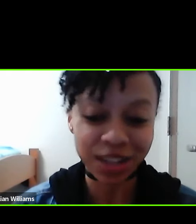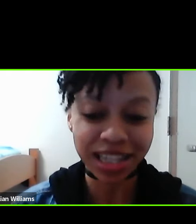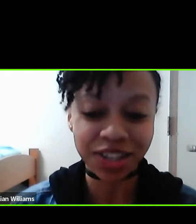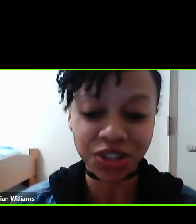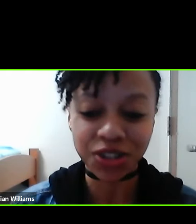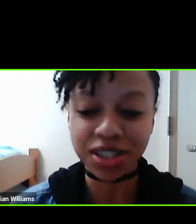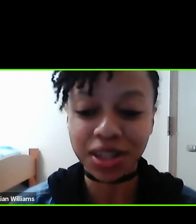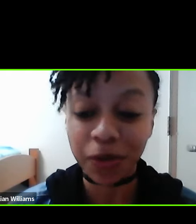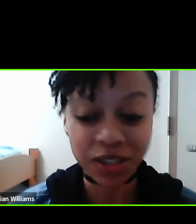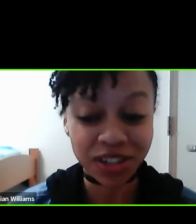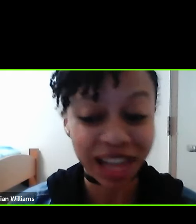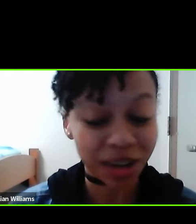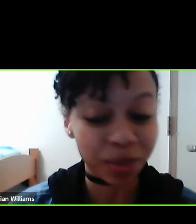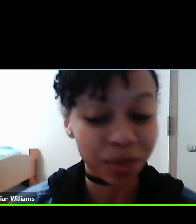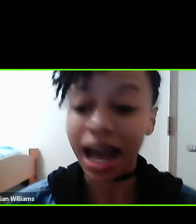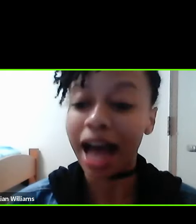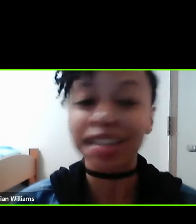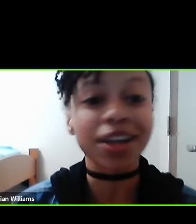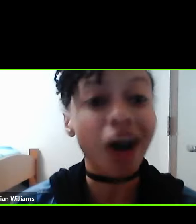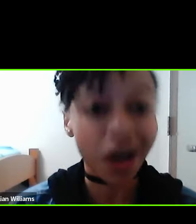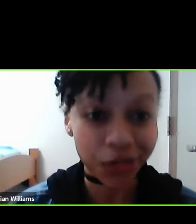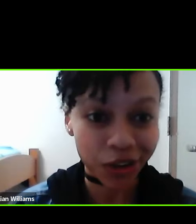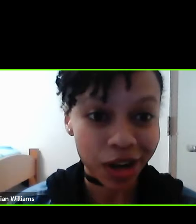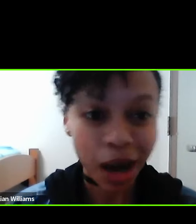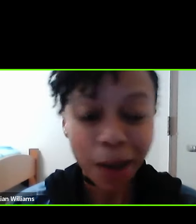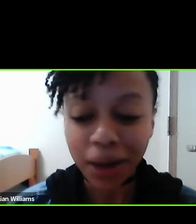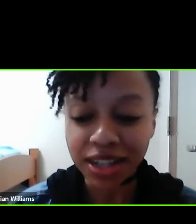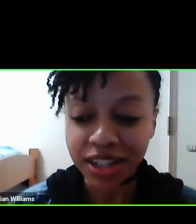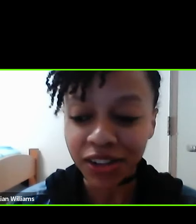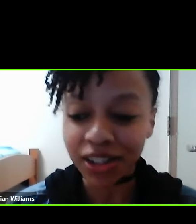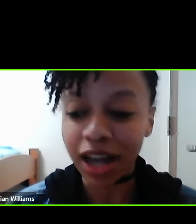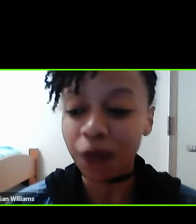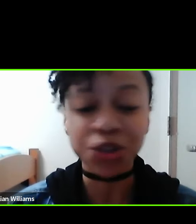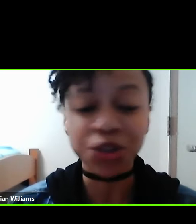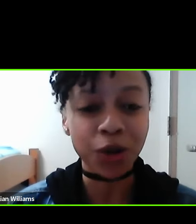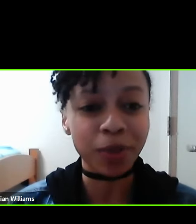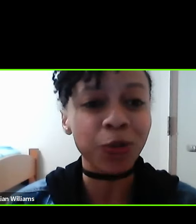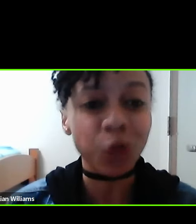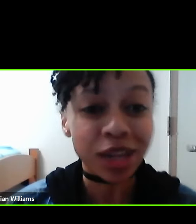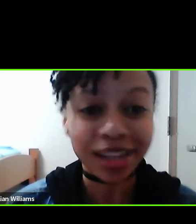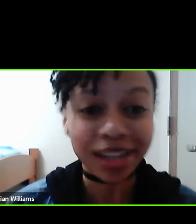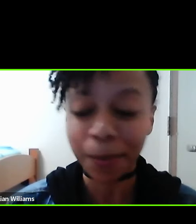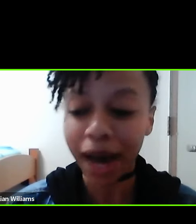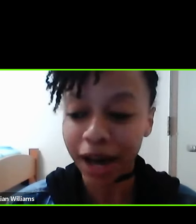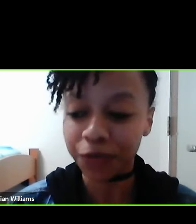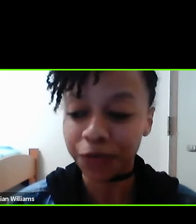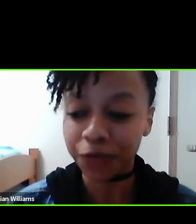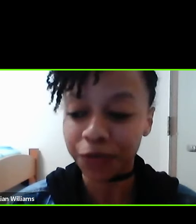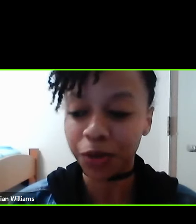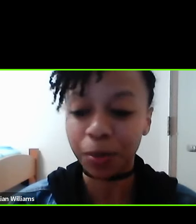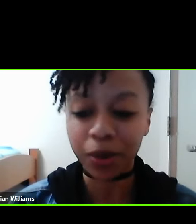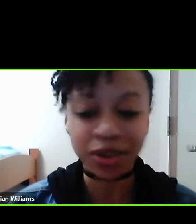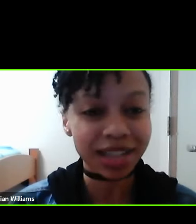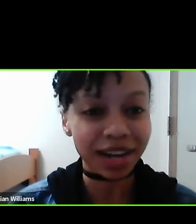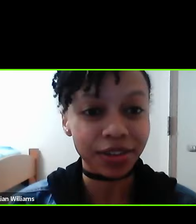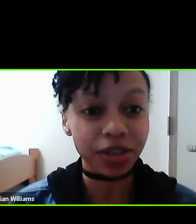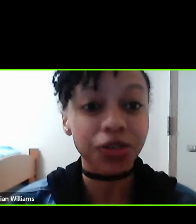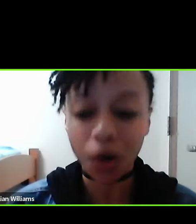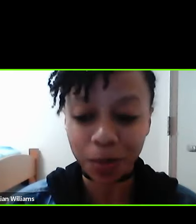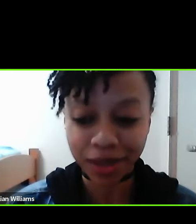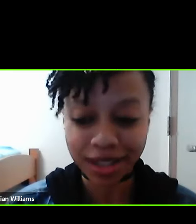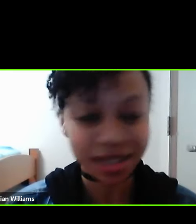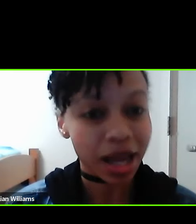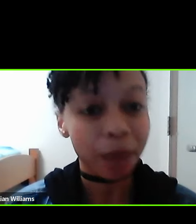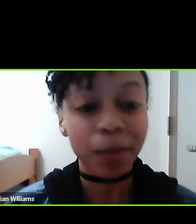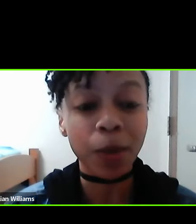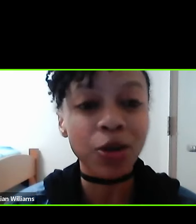was first introduced to Professor Lanham as an author, particularly of a short but really impactful book titled The